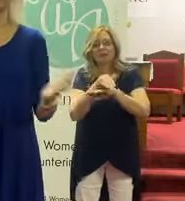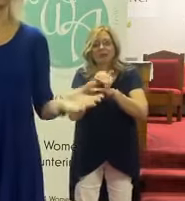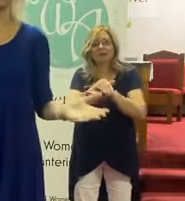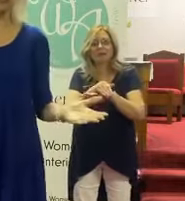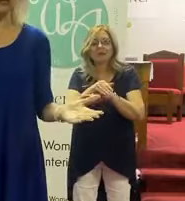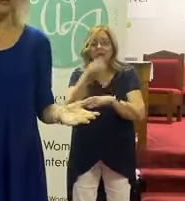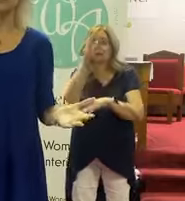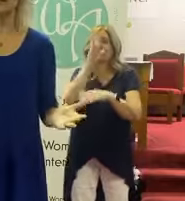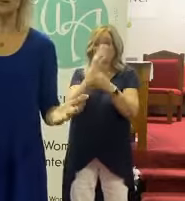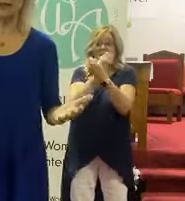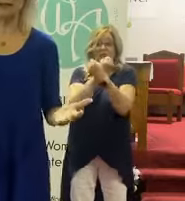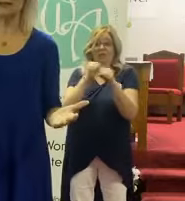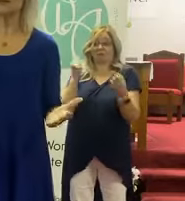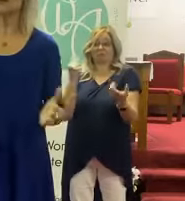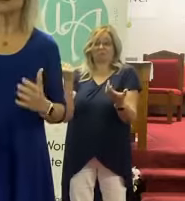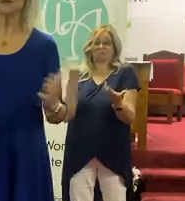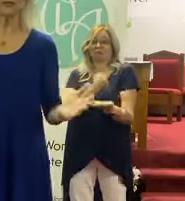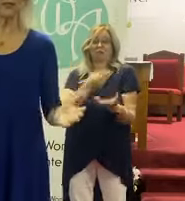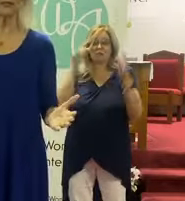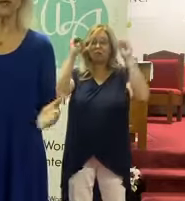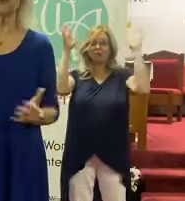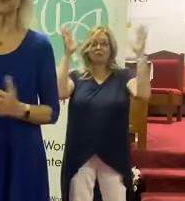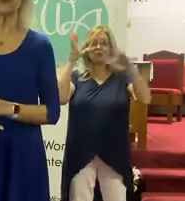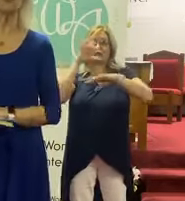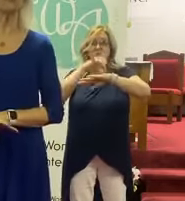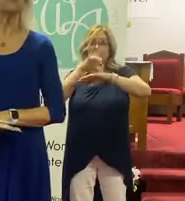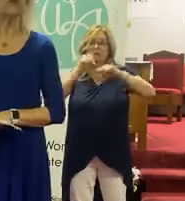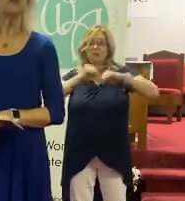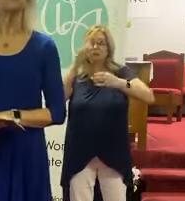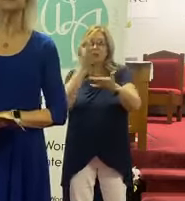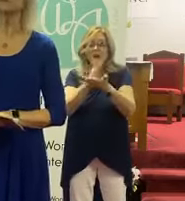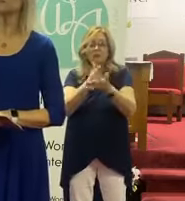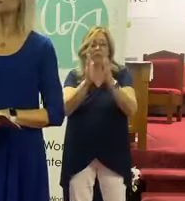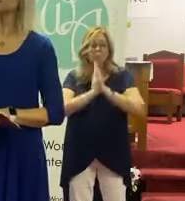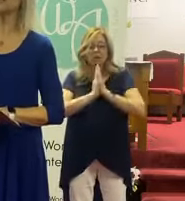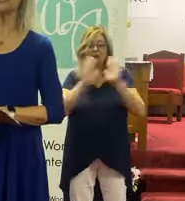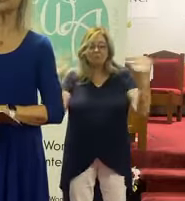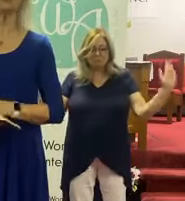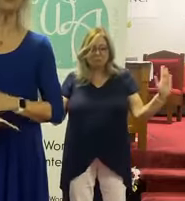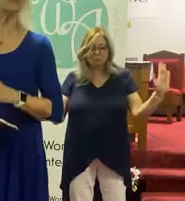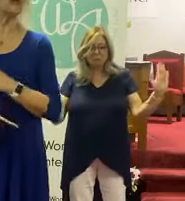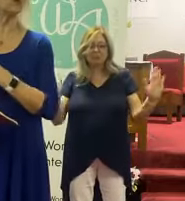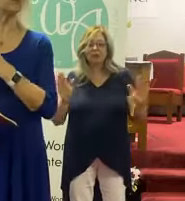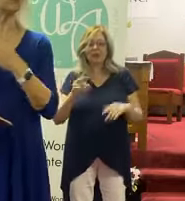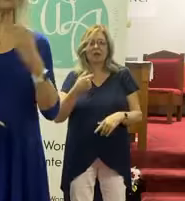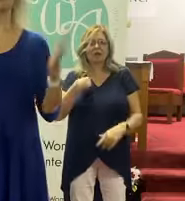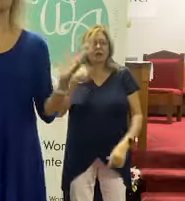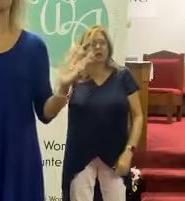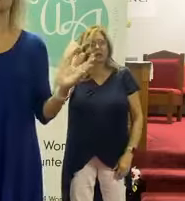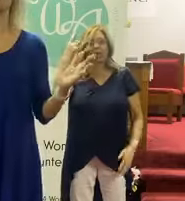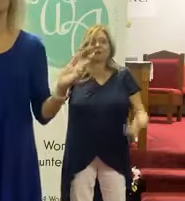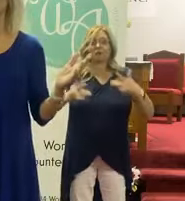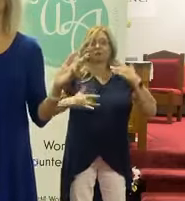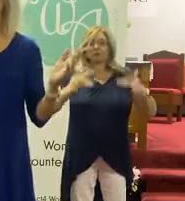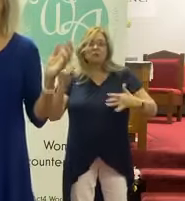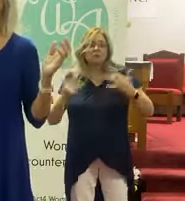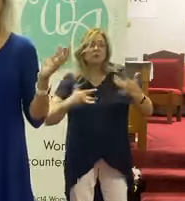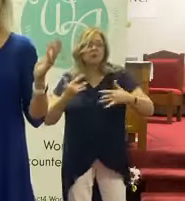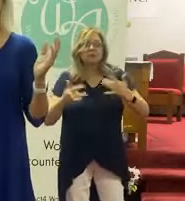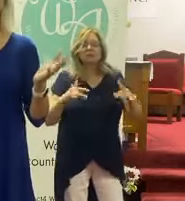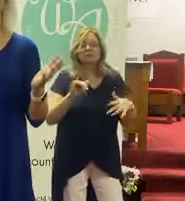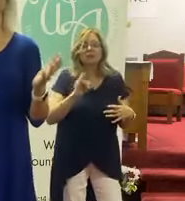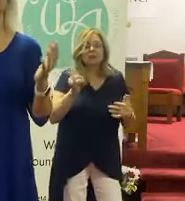obviously, God saved us. He's amazing. Earthquakes stopped when I went into prayer. And you would think I would rejoice and be